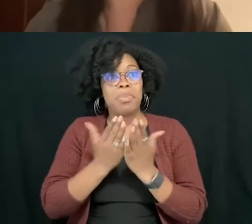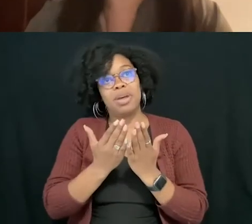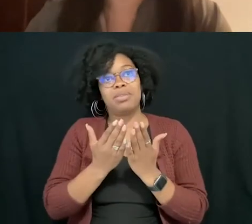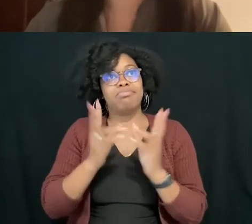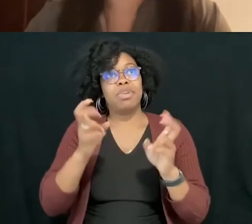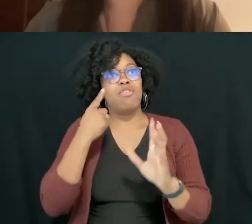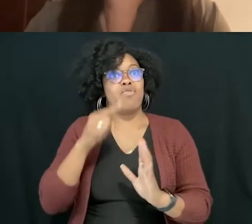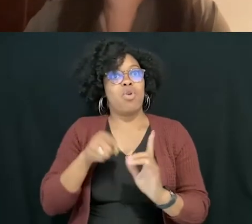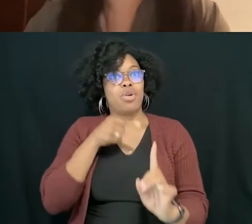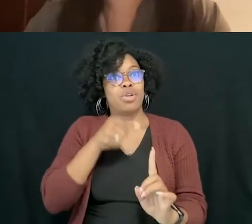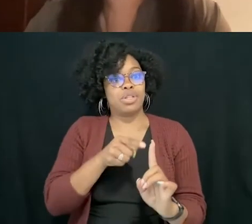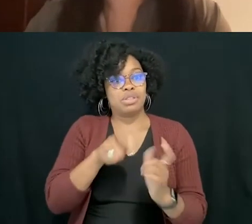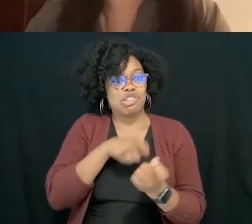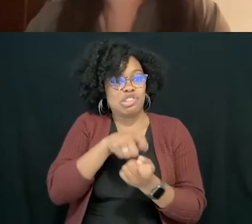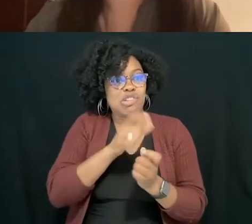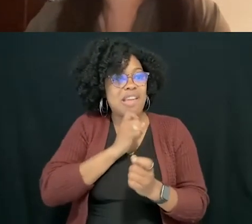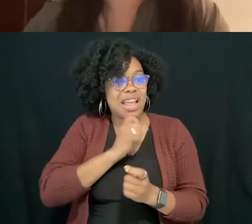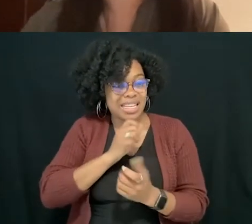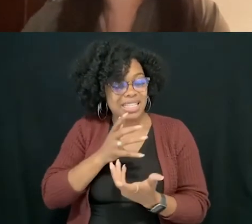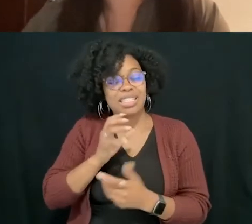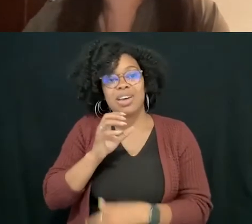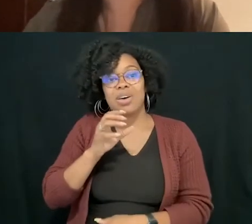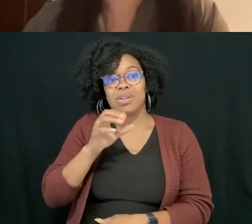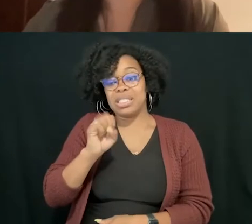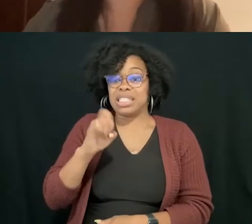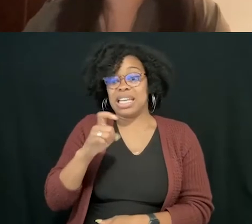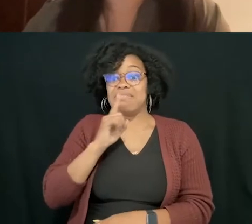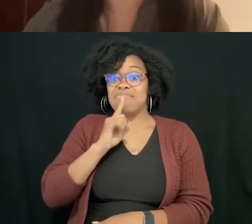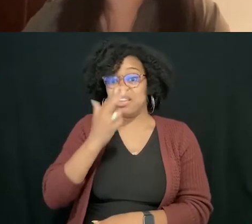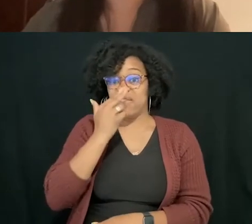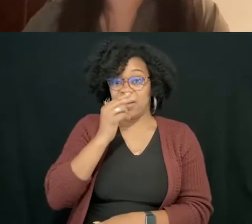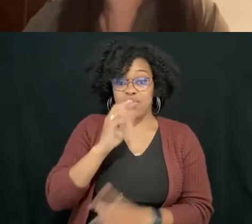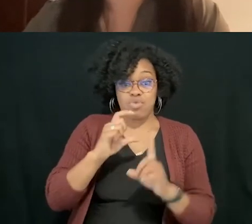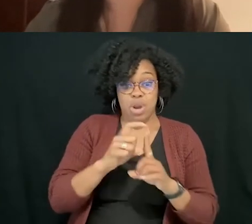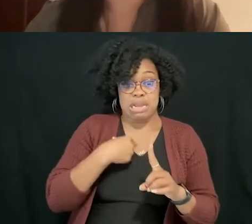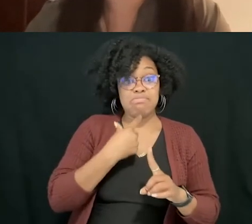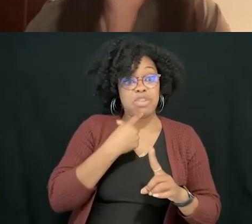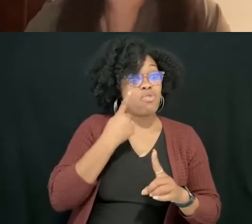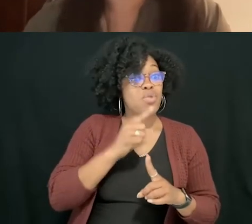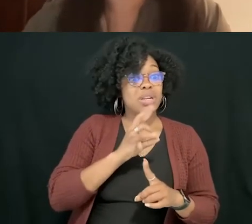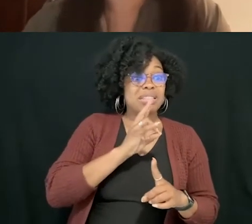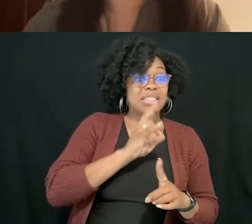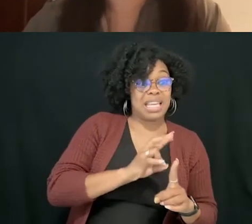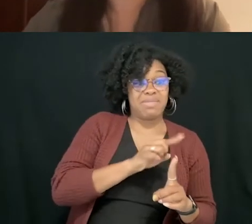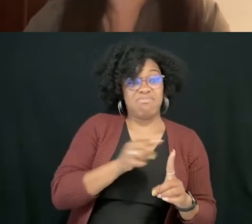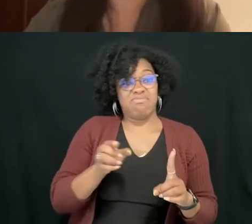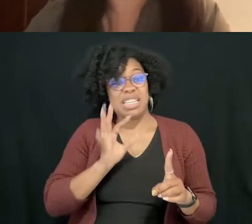right? So sex is a funny word is, is said to be for seven to nine-year-olds. Um, but I think a lot of, uh,